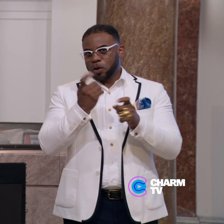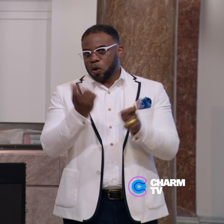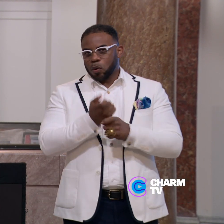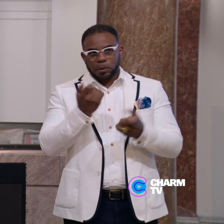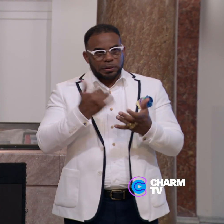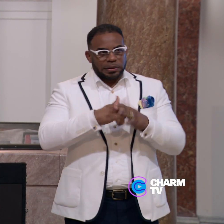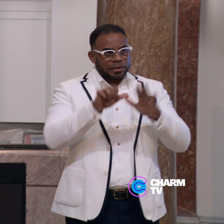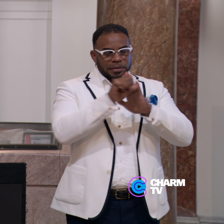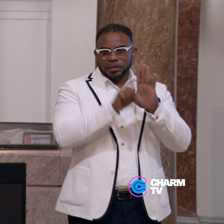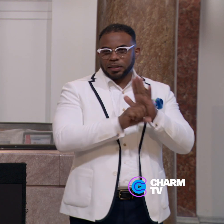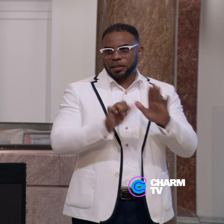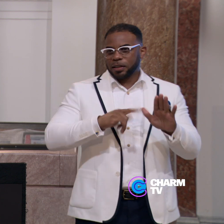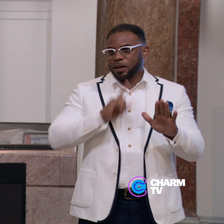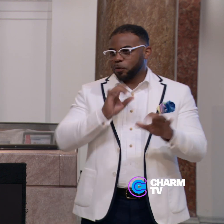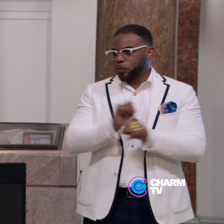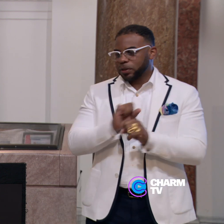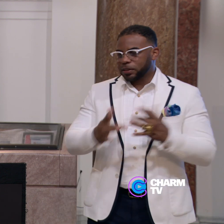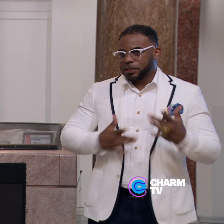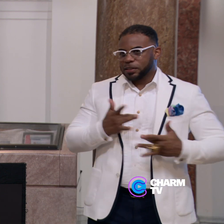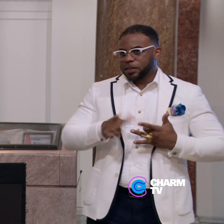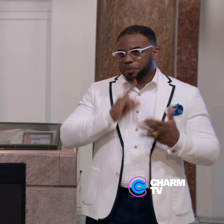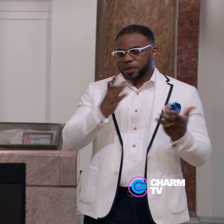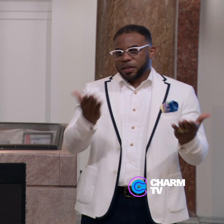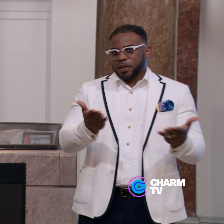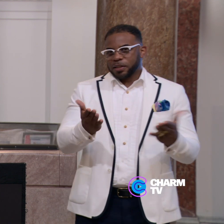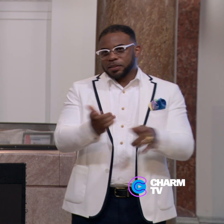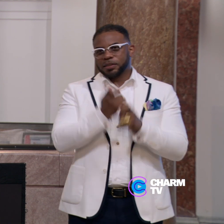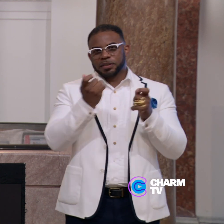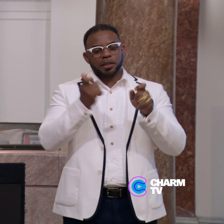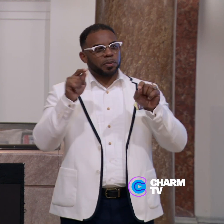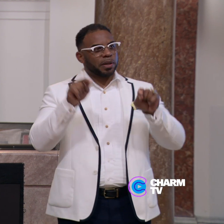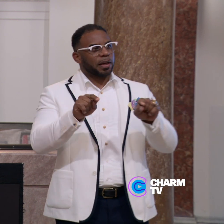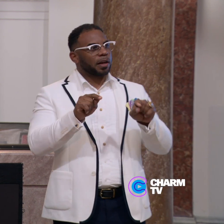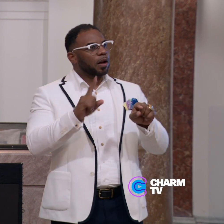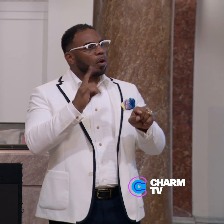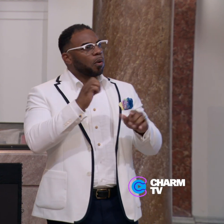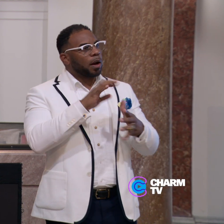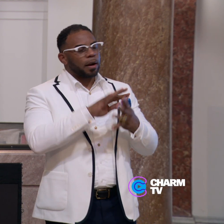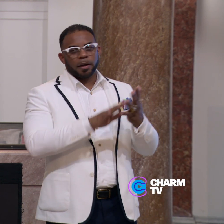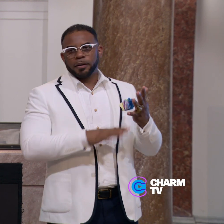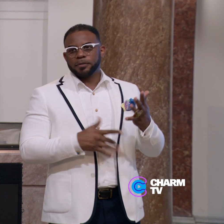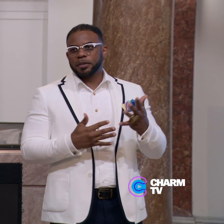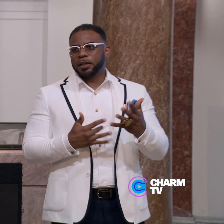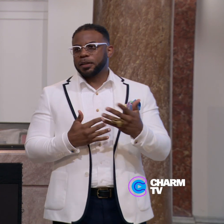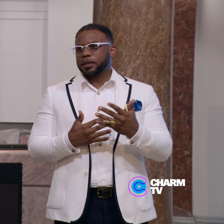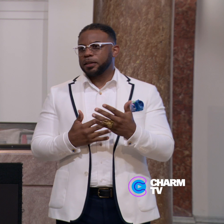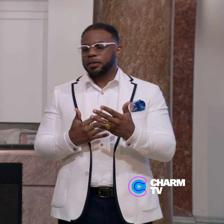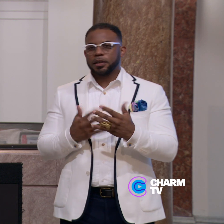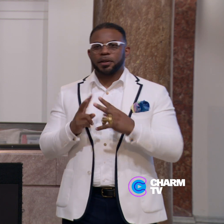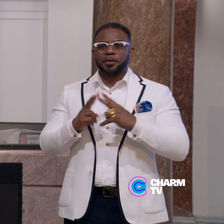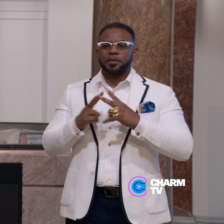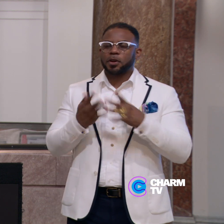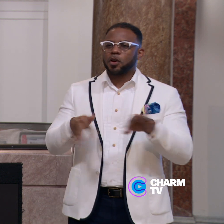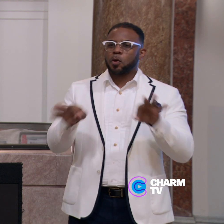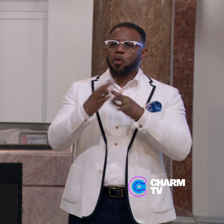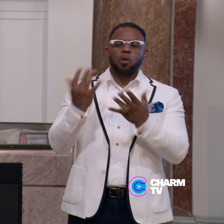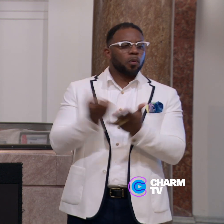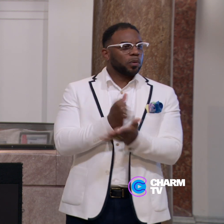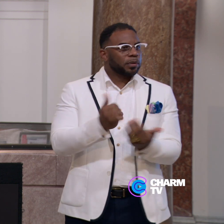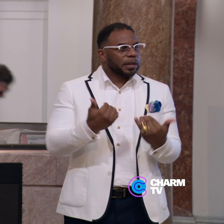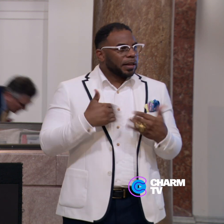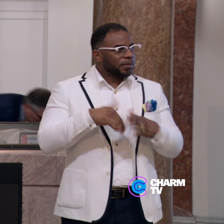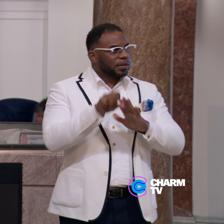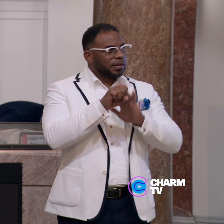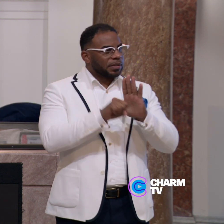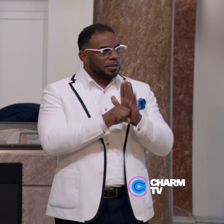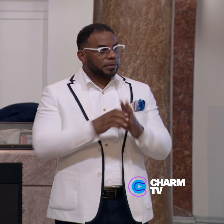wins in the state. And so I'm really excited to be here to celebrate one of a very important win that we've had